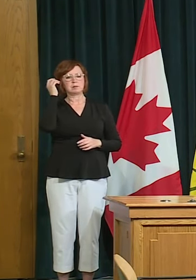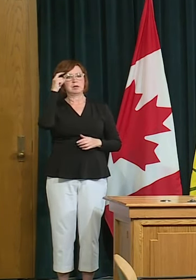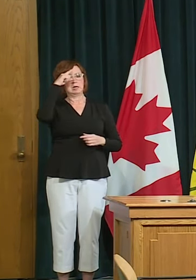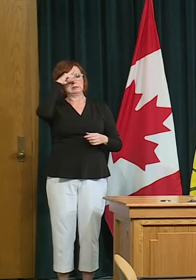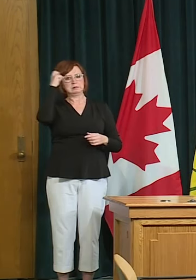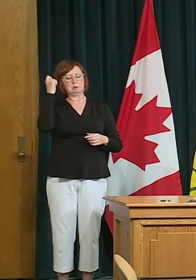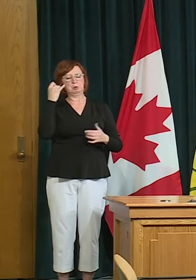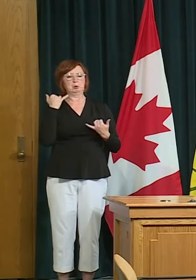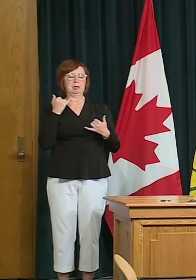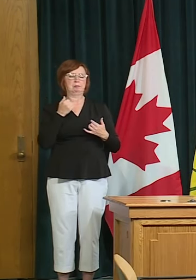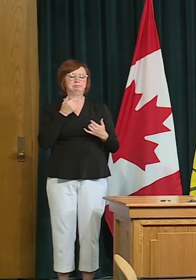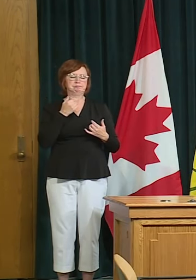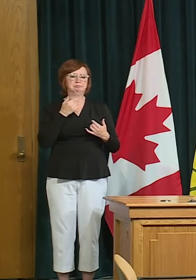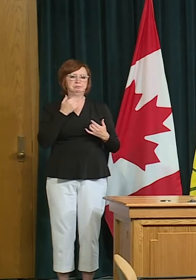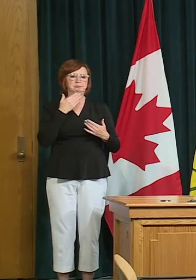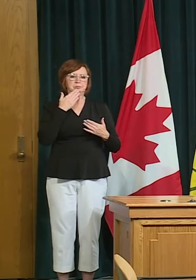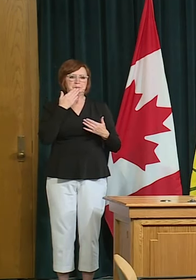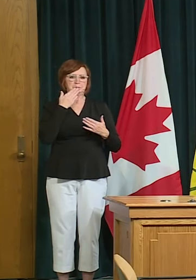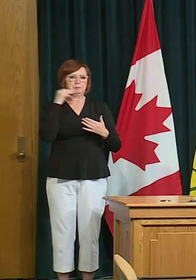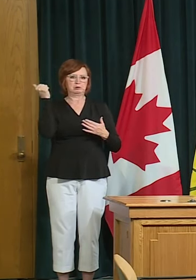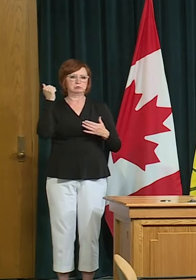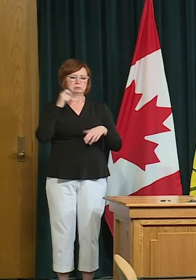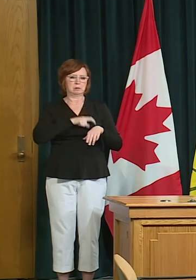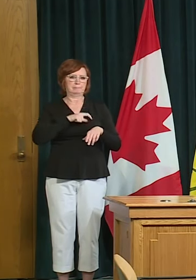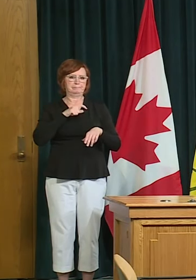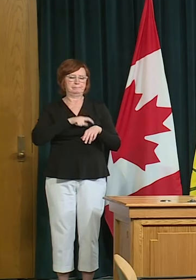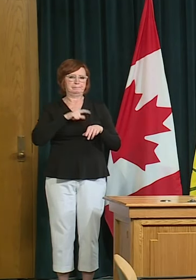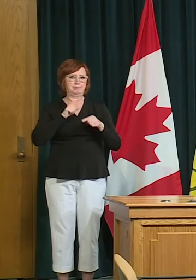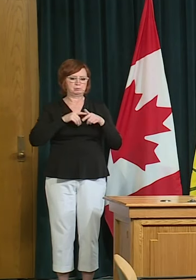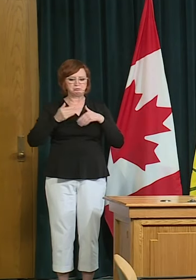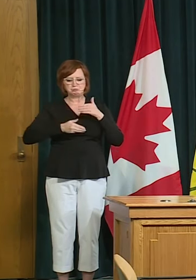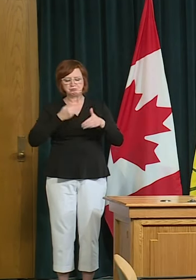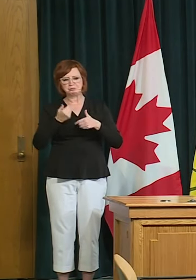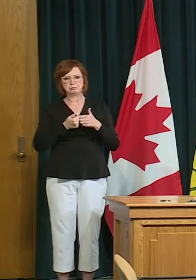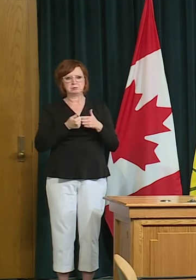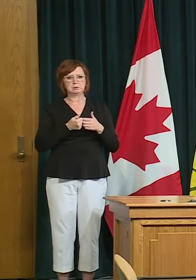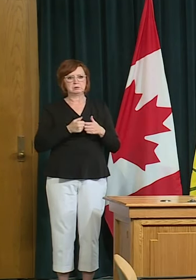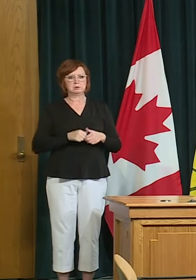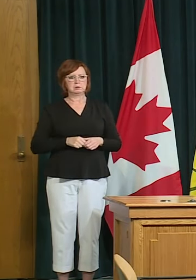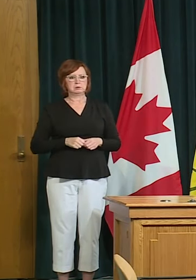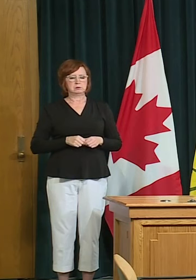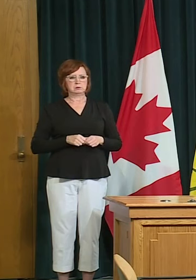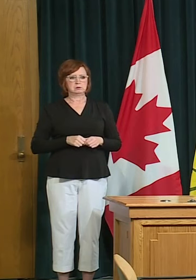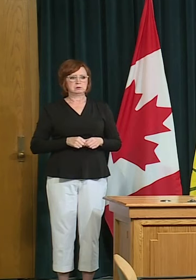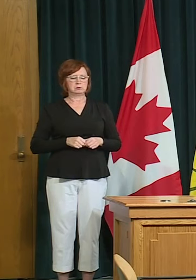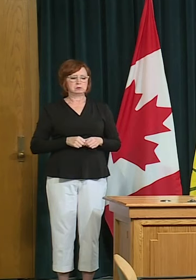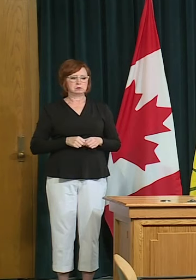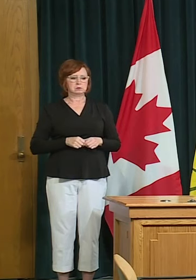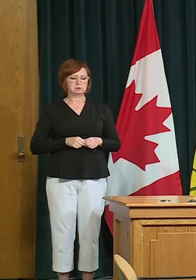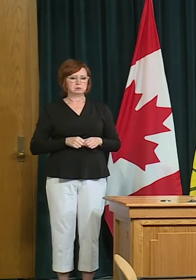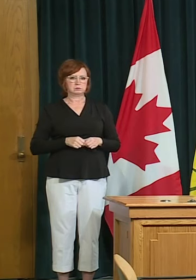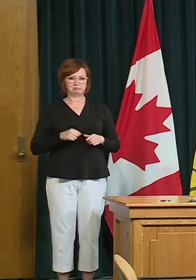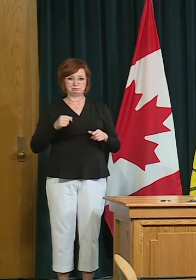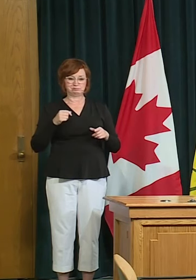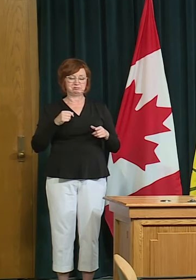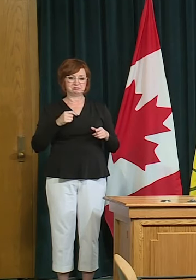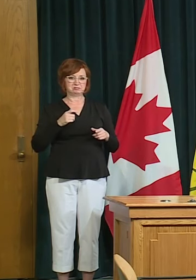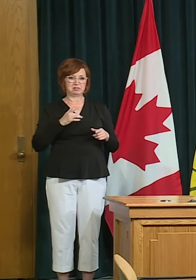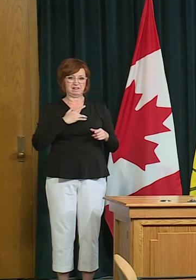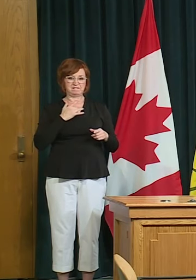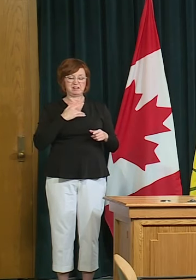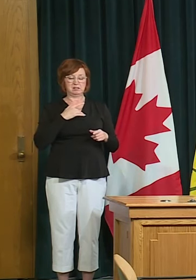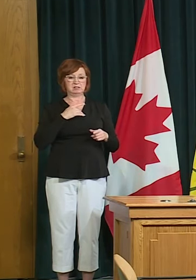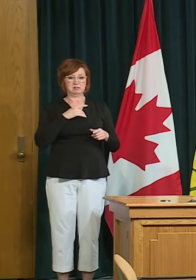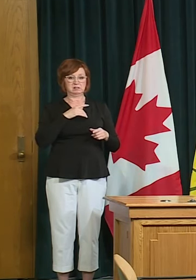part that should not result in increased risk in the workplace because we're already operating in a very different way while being